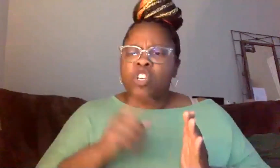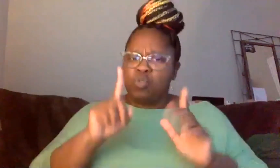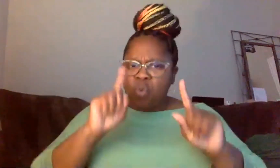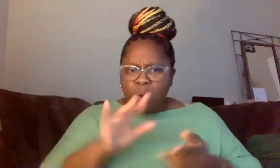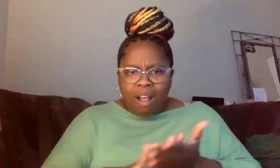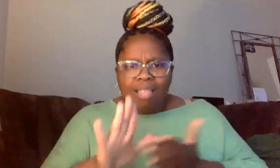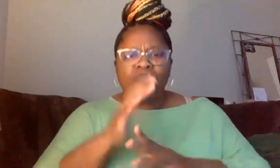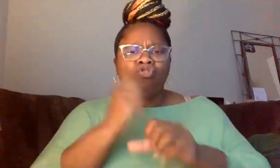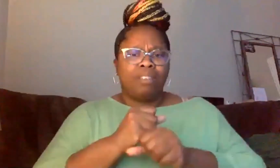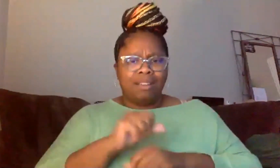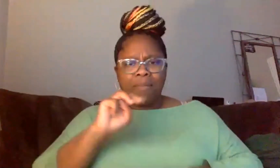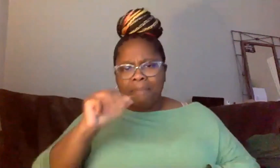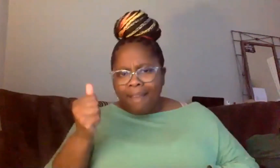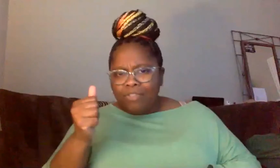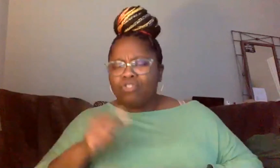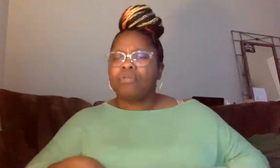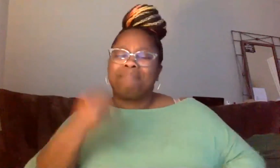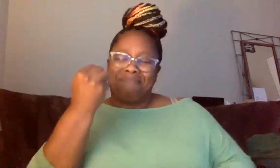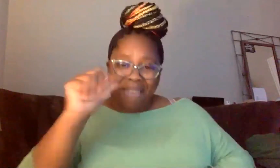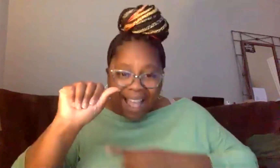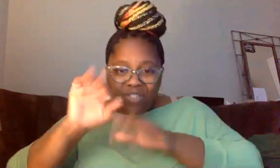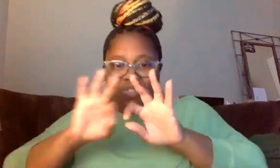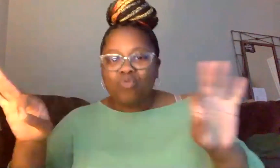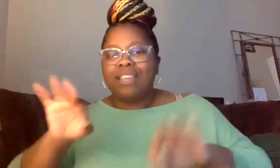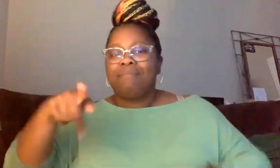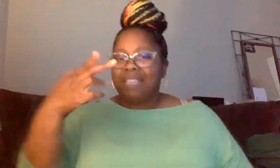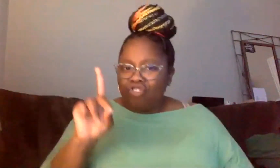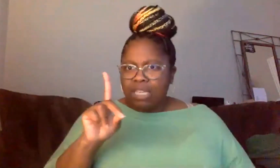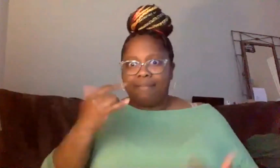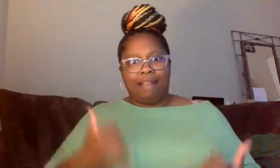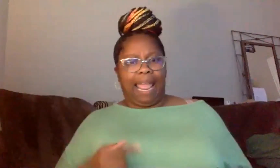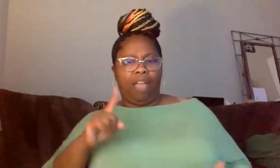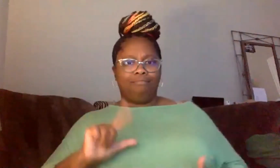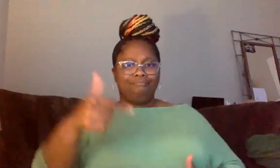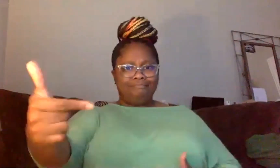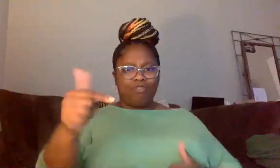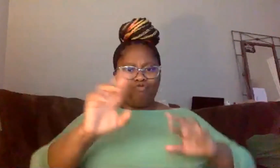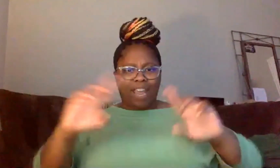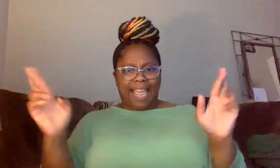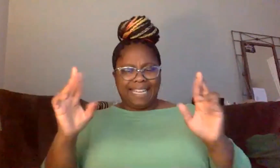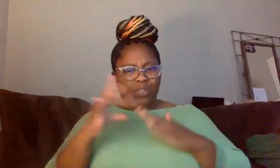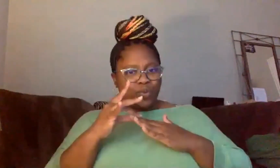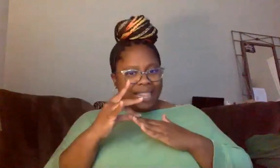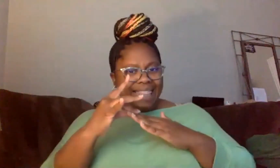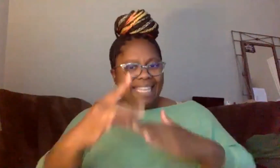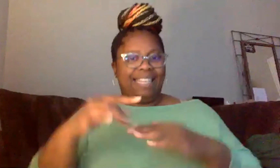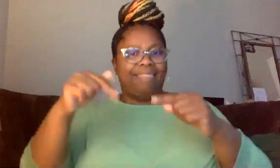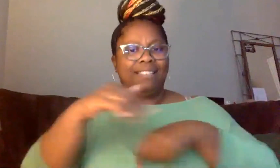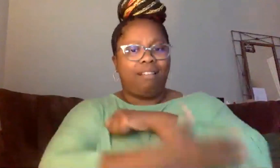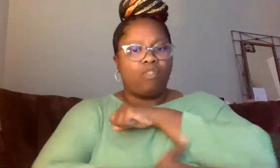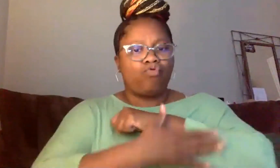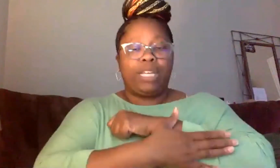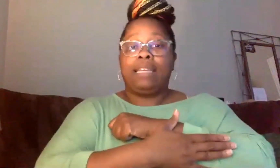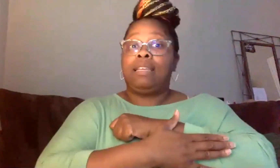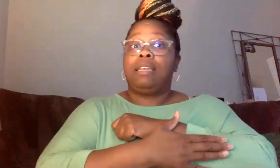get your master's degree, you are positioning yourself to lead what your oppressors will be banished from. And